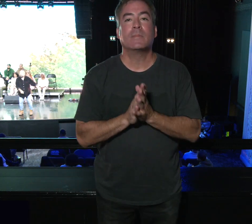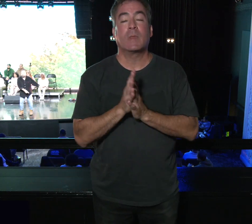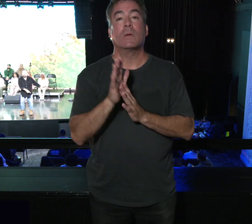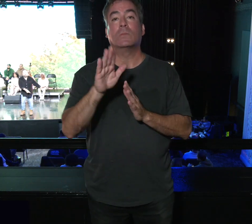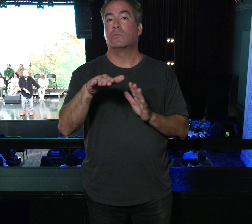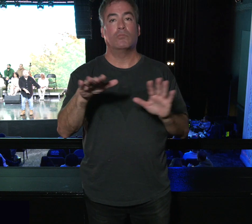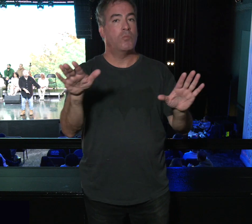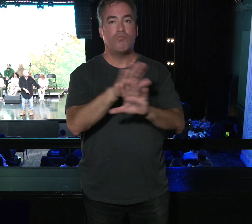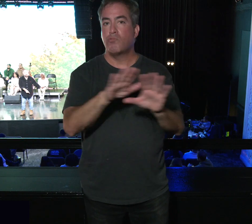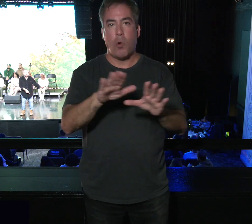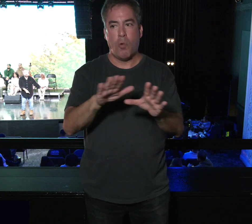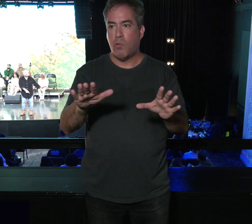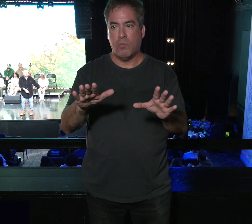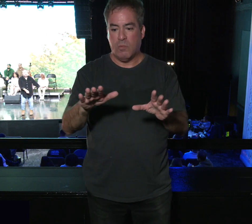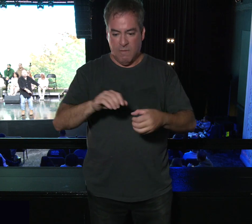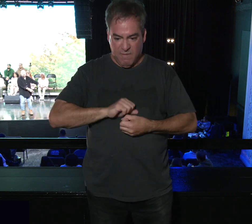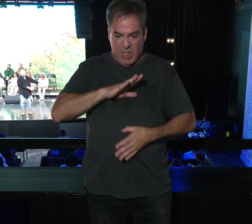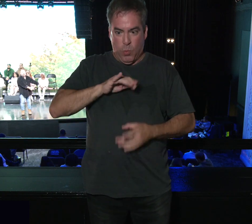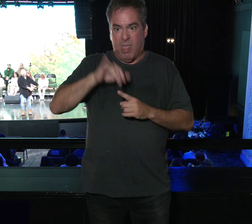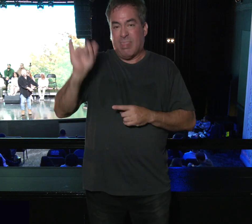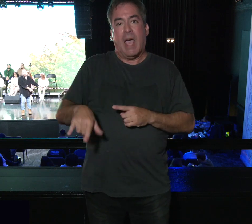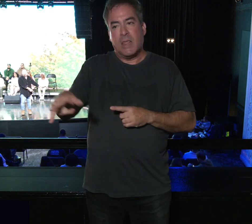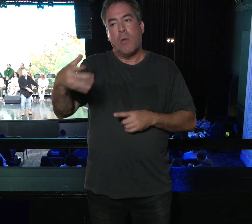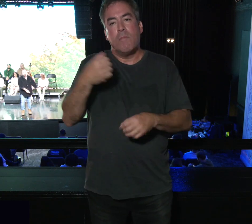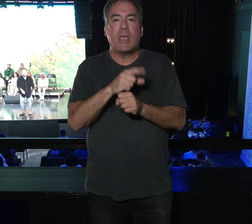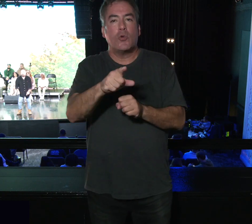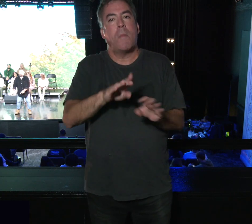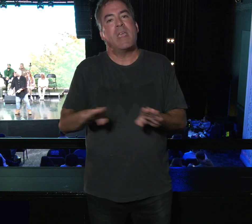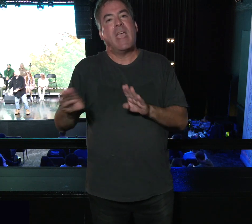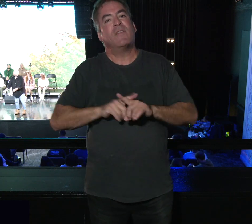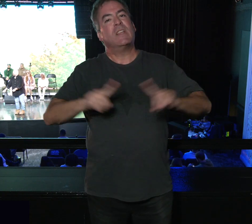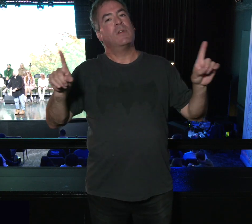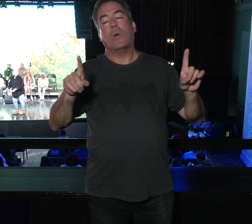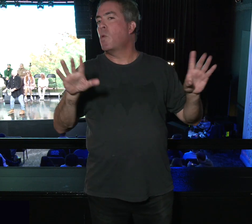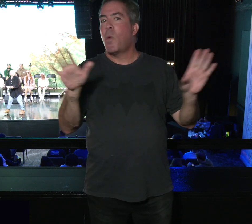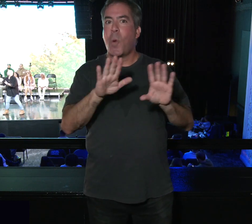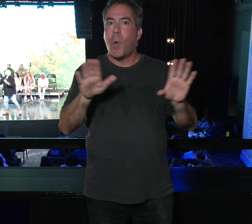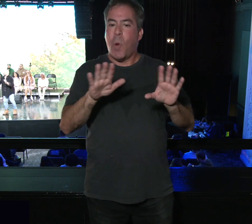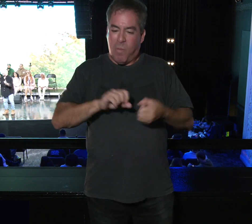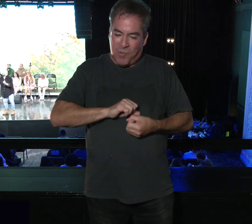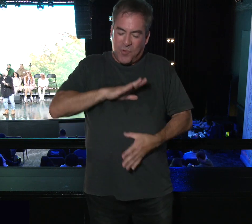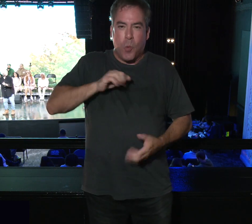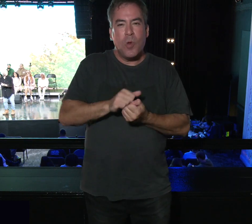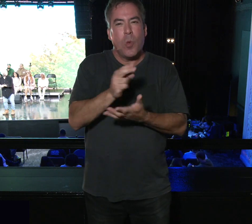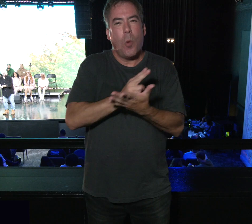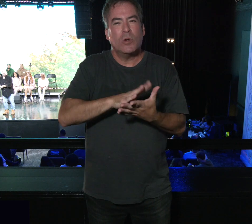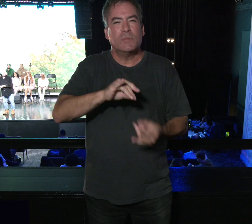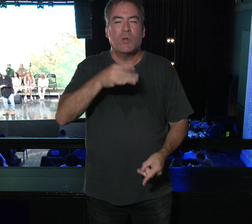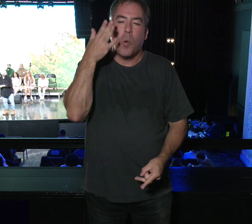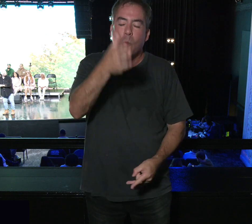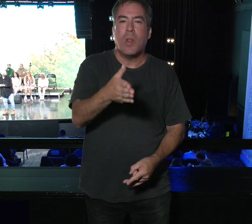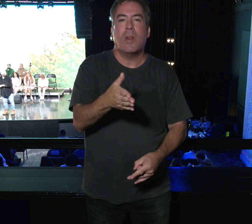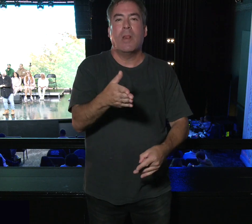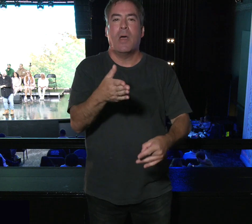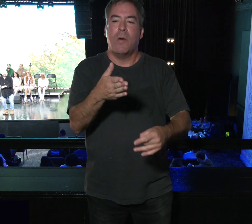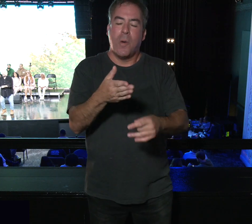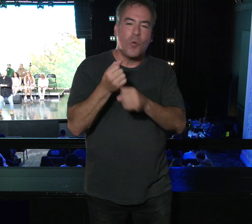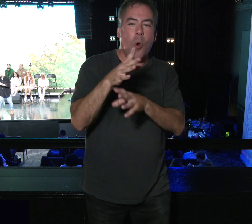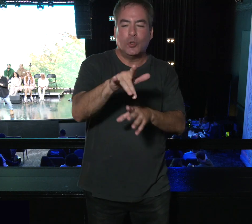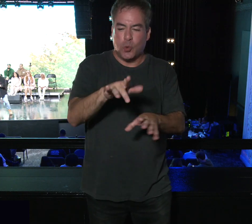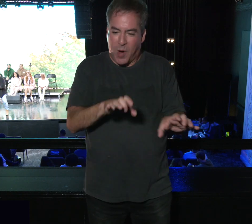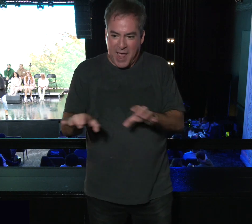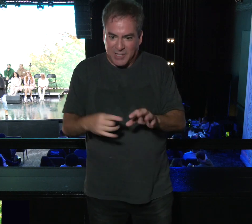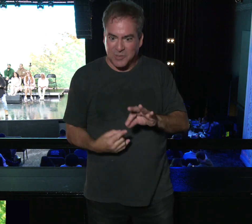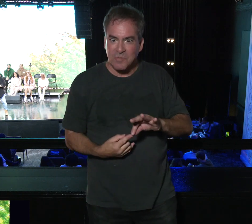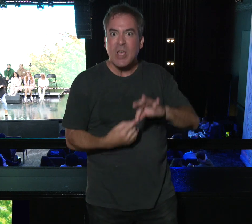It says, don't get filled with that. Because that's going to make you act a certain way. No, no, be filled with the Holy Spirit. Because that's going to make you act a certain way.